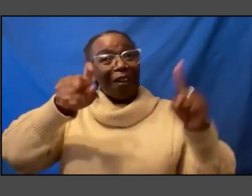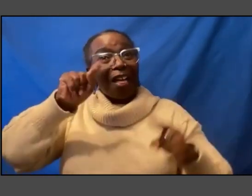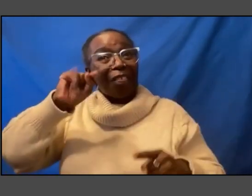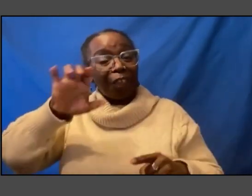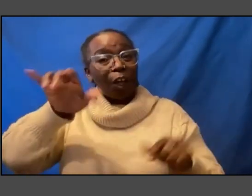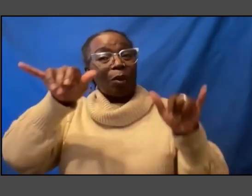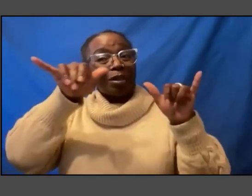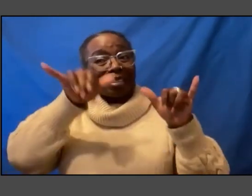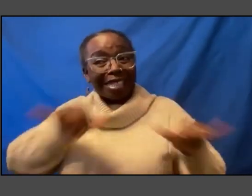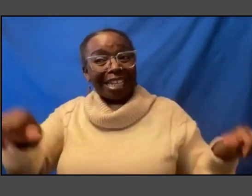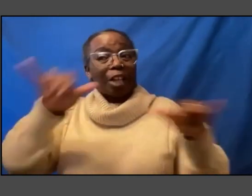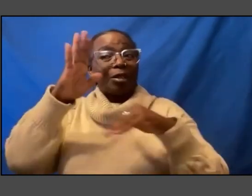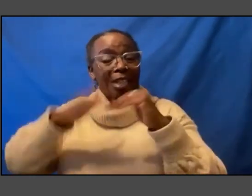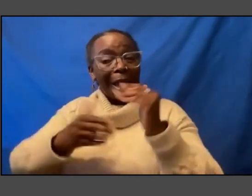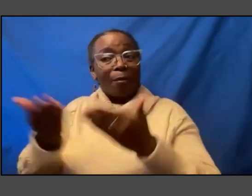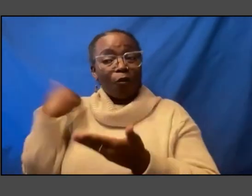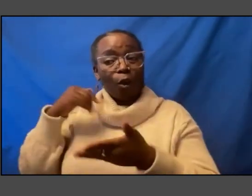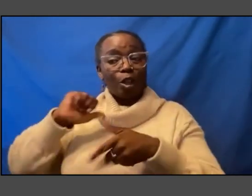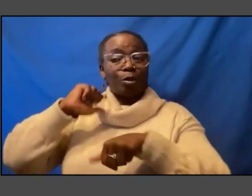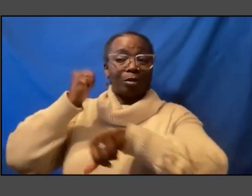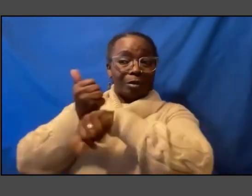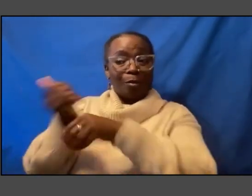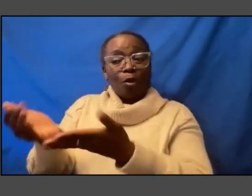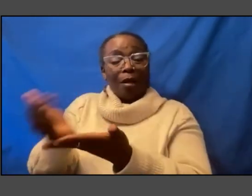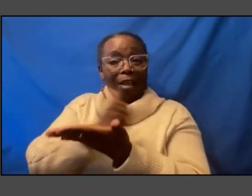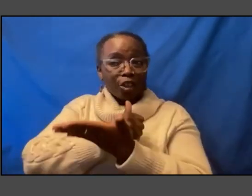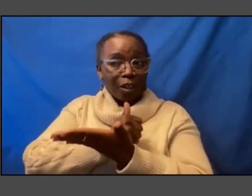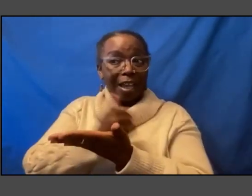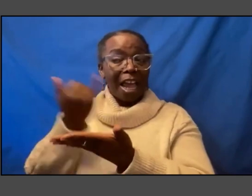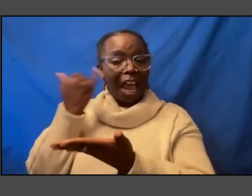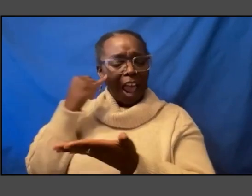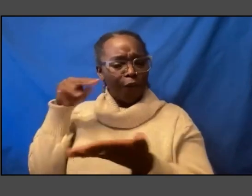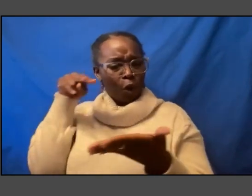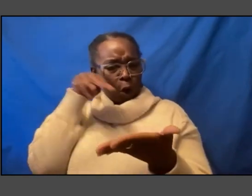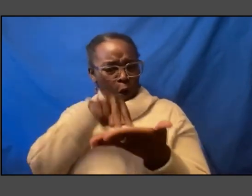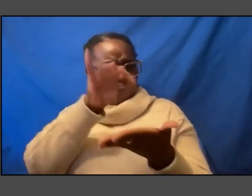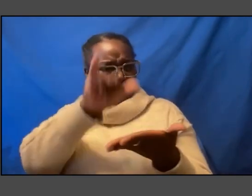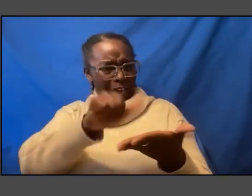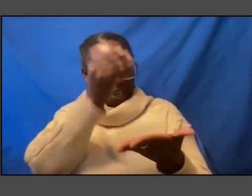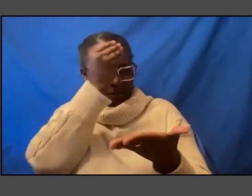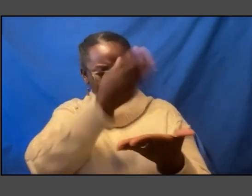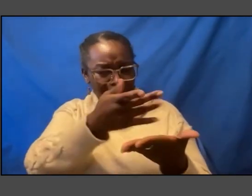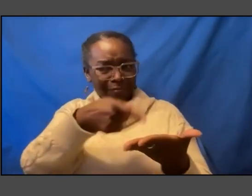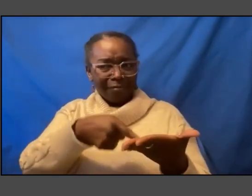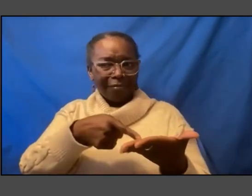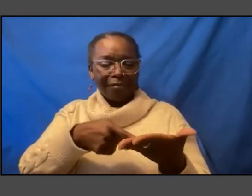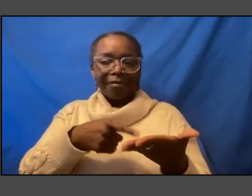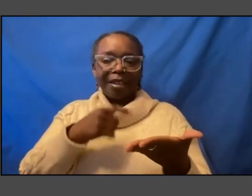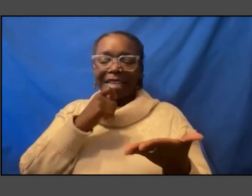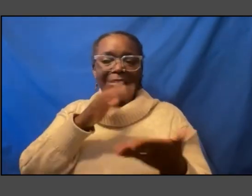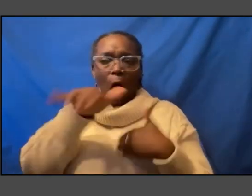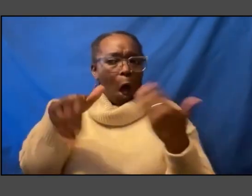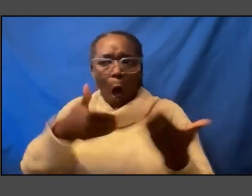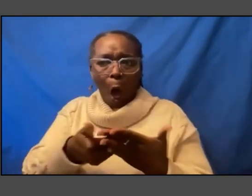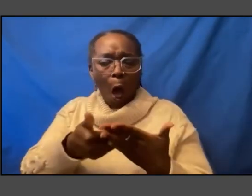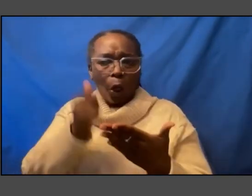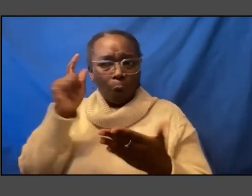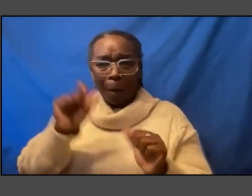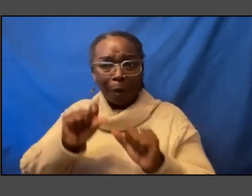began your collections so if you could look at this material and not all of it is going to be returned because there are people in countries that don't want